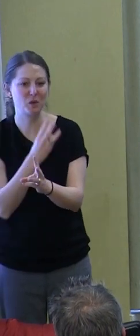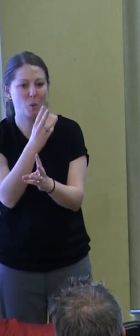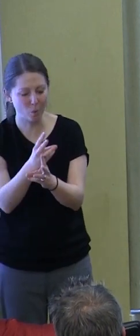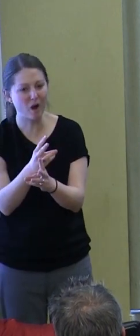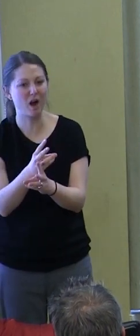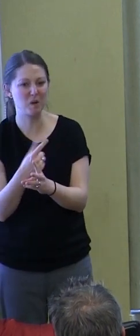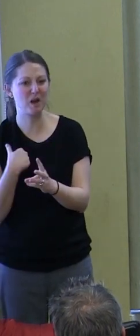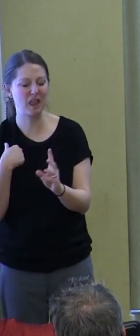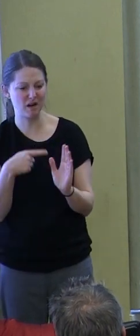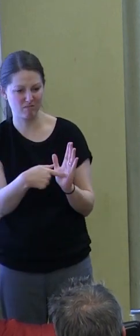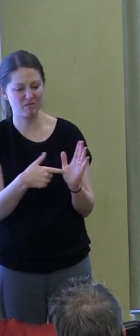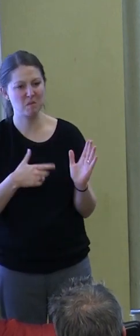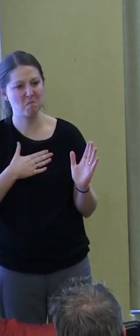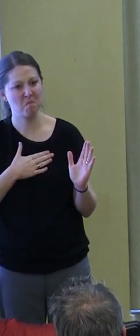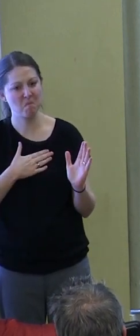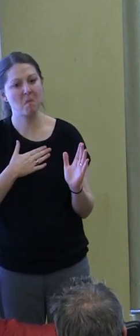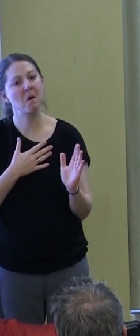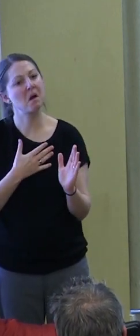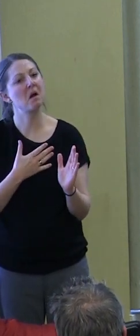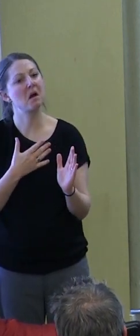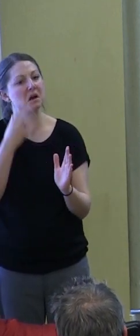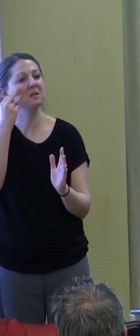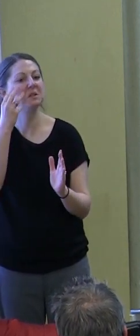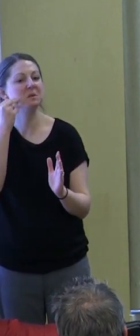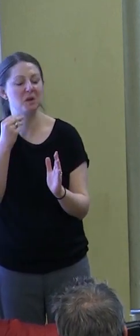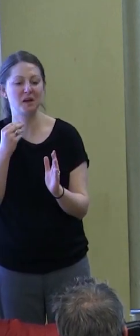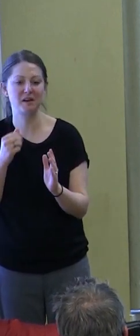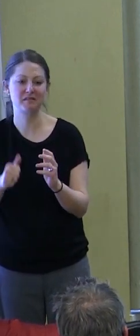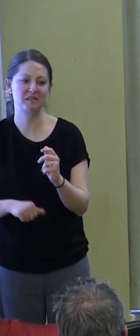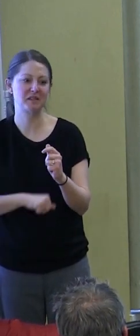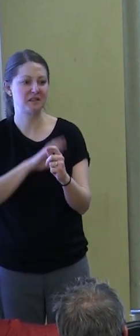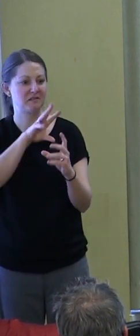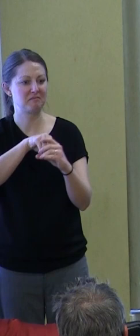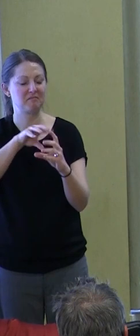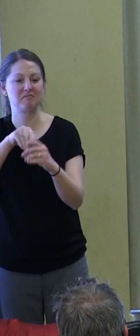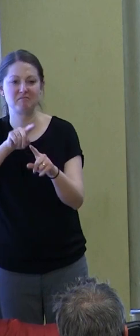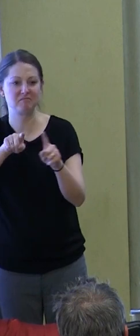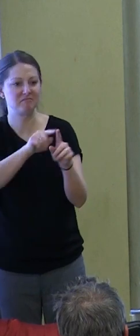claim to it, to integrate themselves into communities or stakeholders.